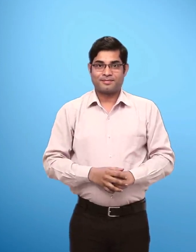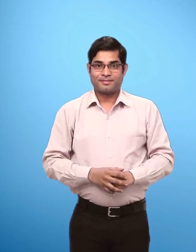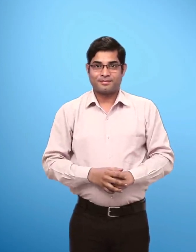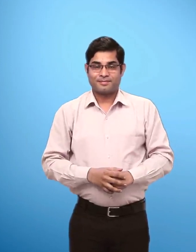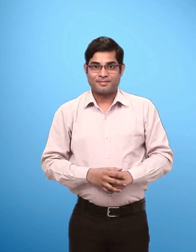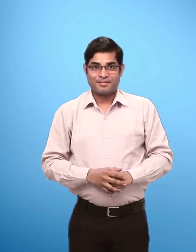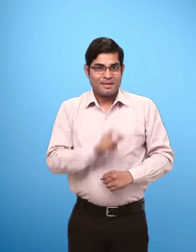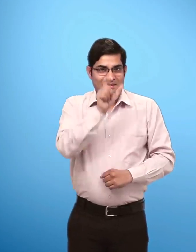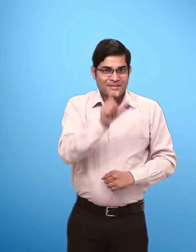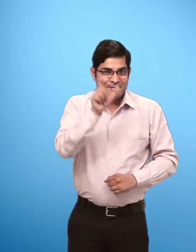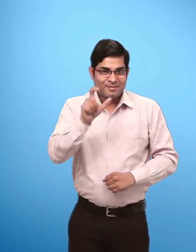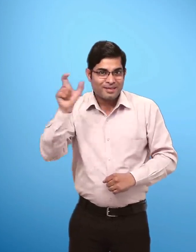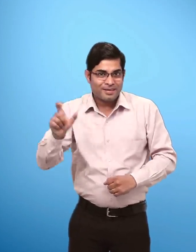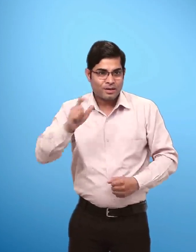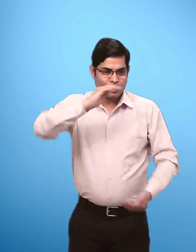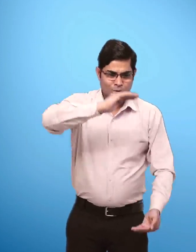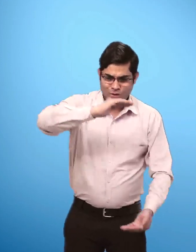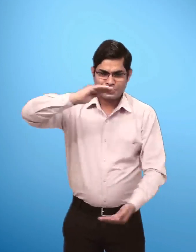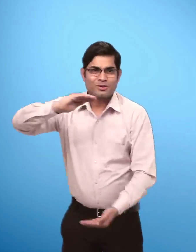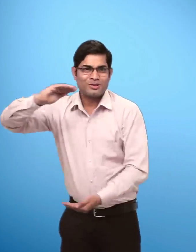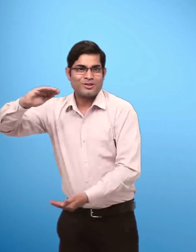Seven Dwarfs Walking In a Lion